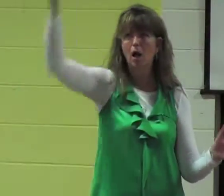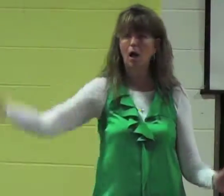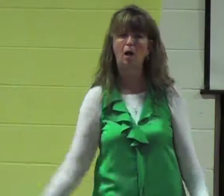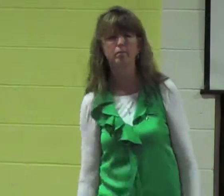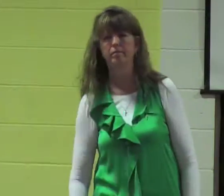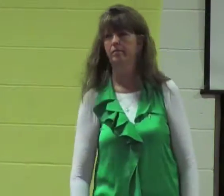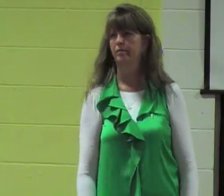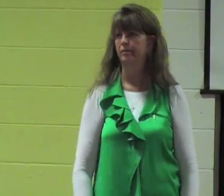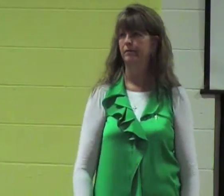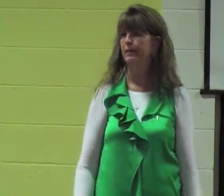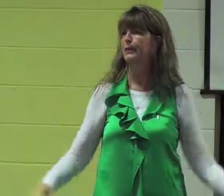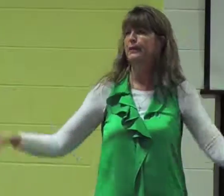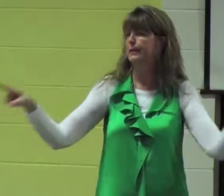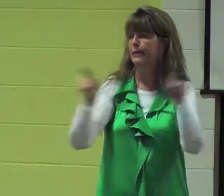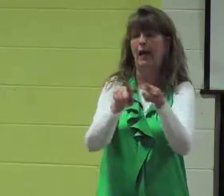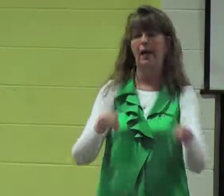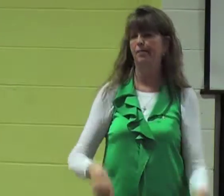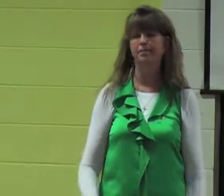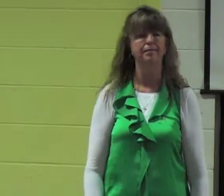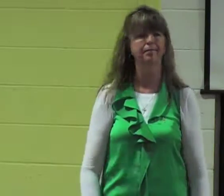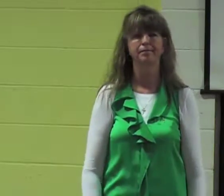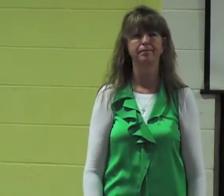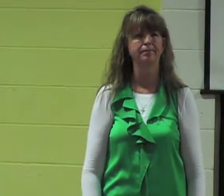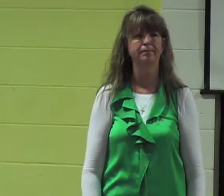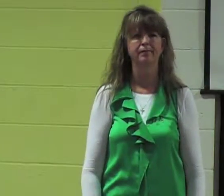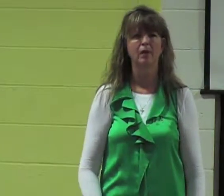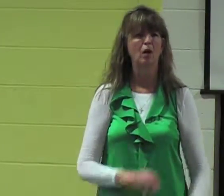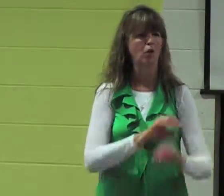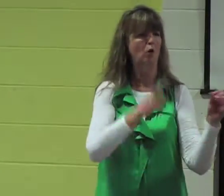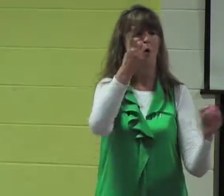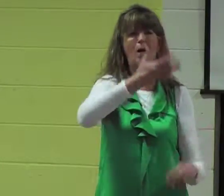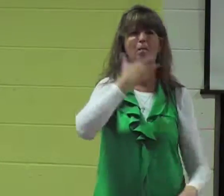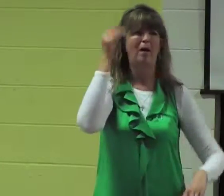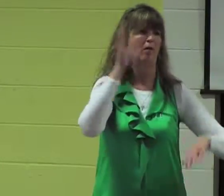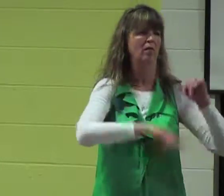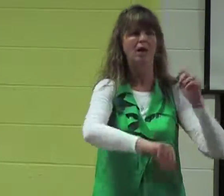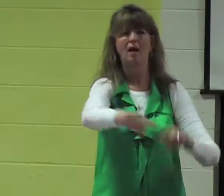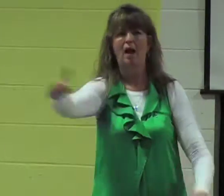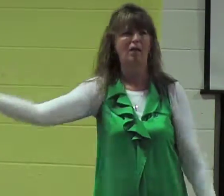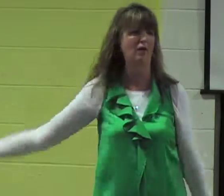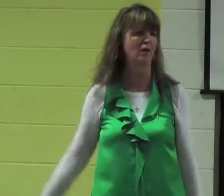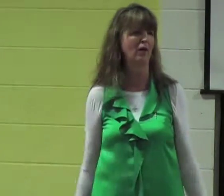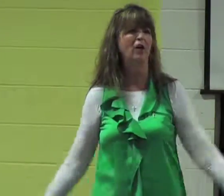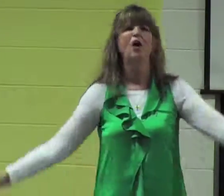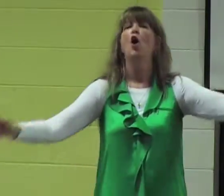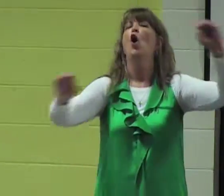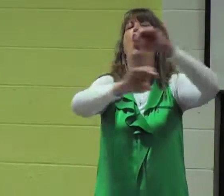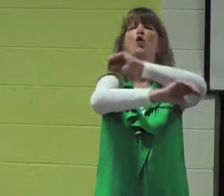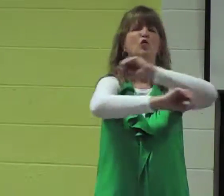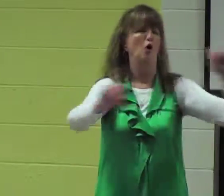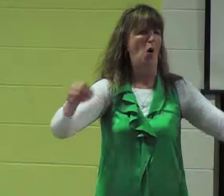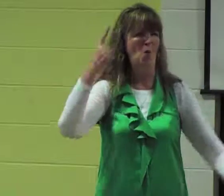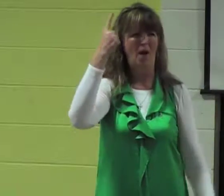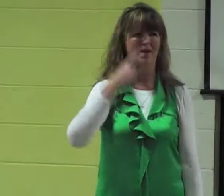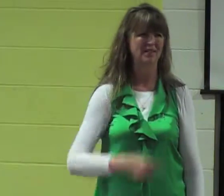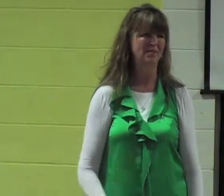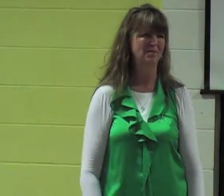live in the dumps of despair we're all the same there's no one better than another no one